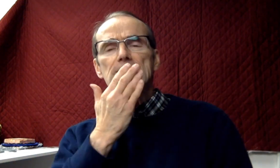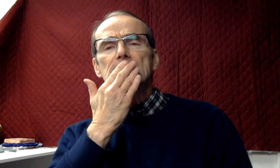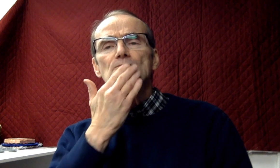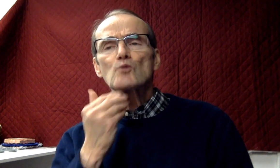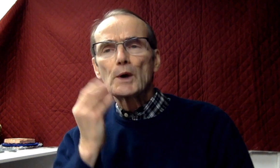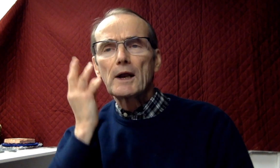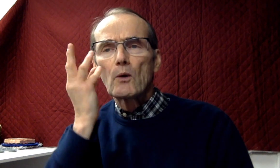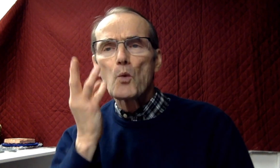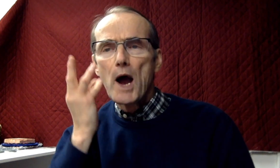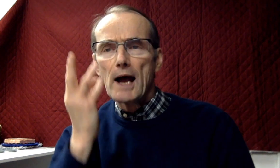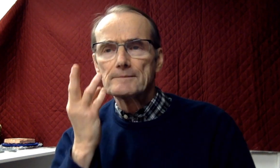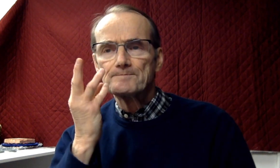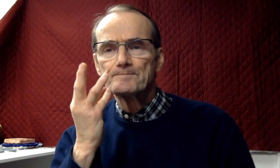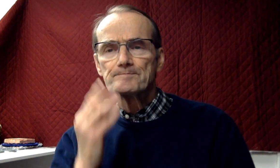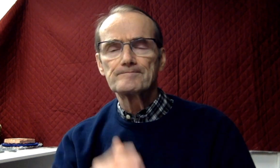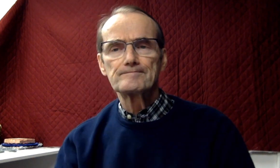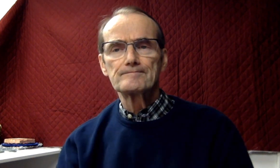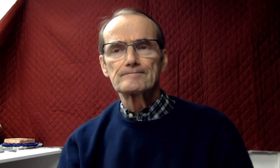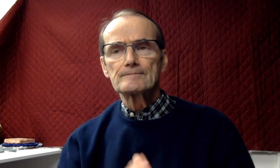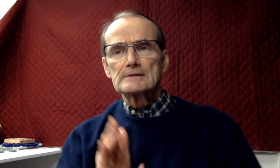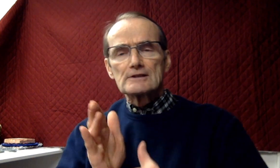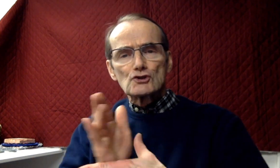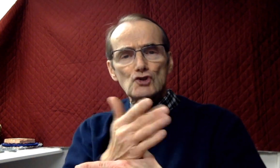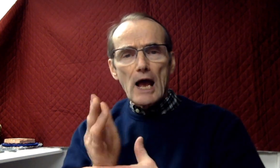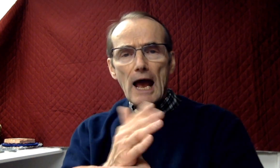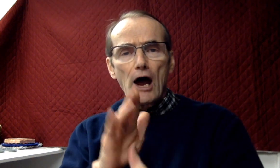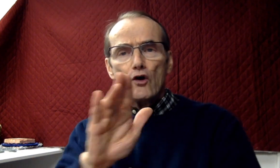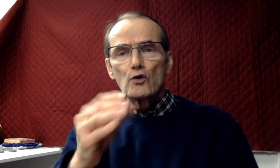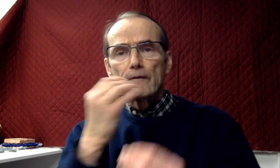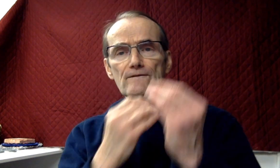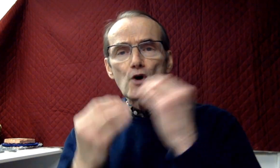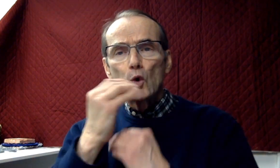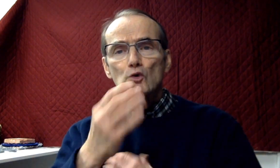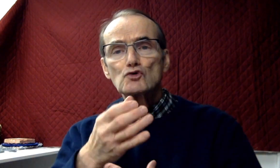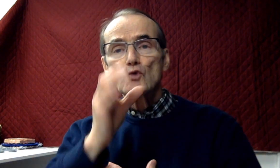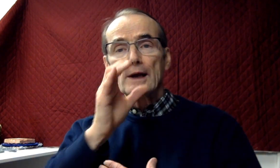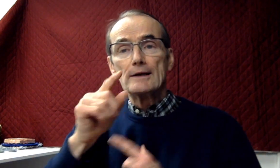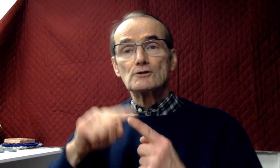and allot portions to those who had nothing prepared.